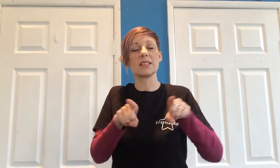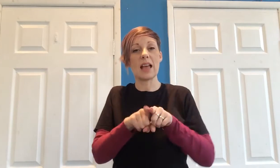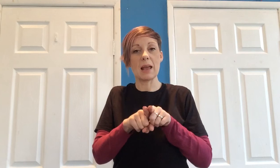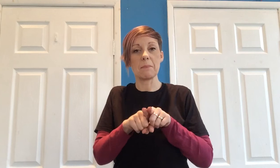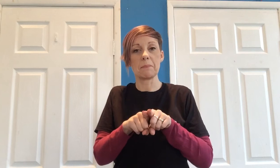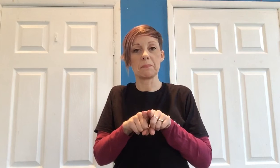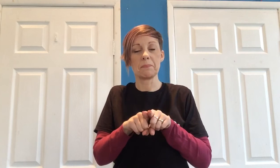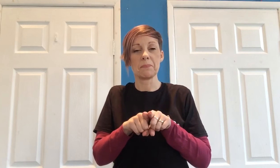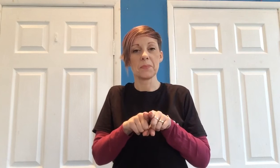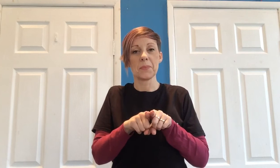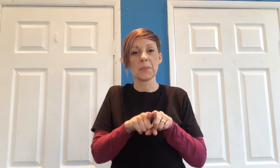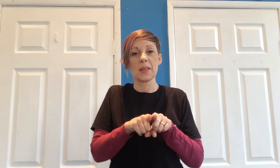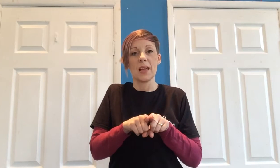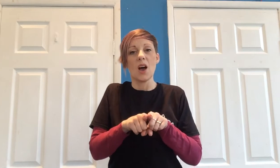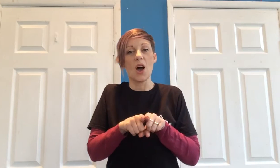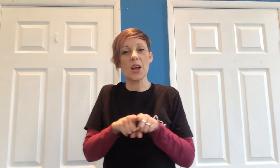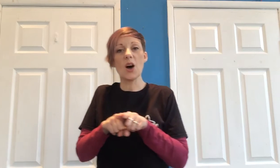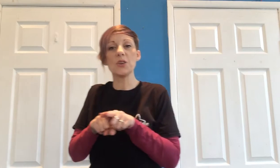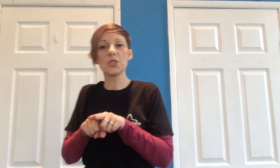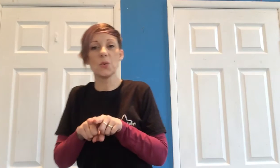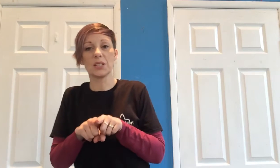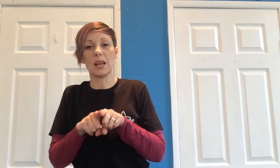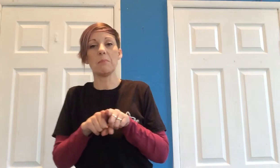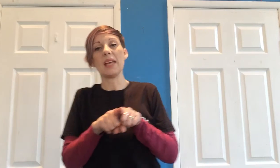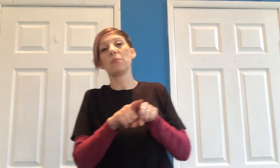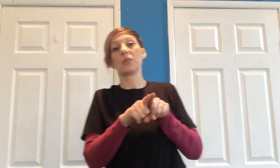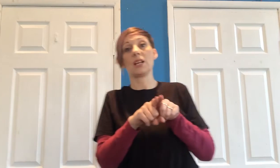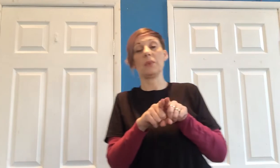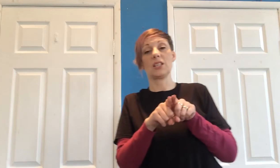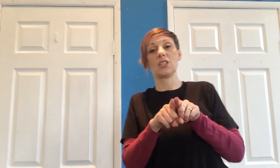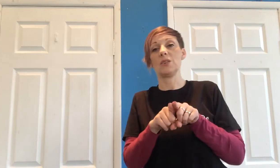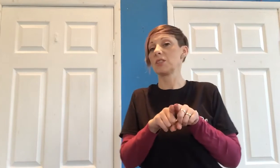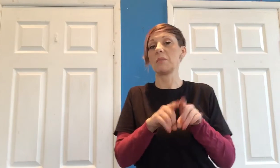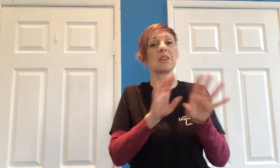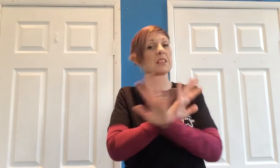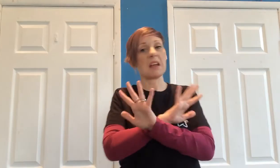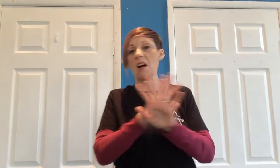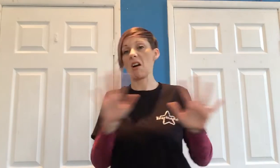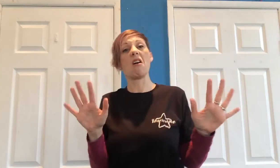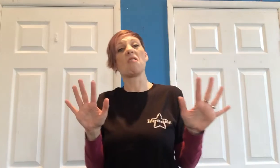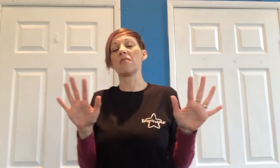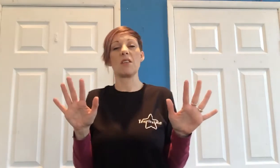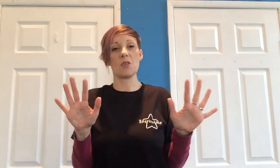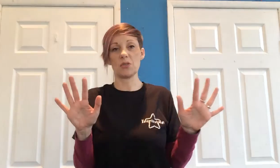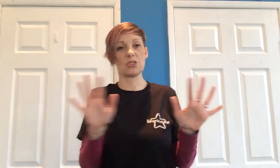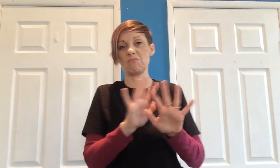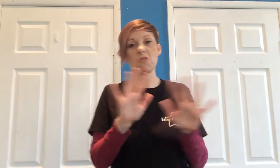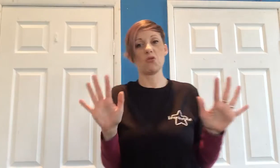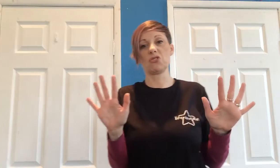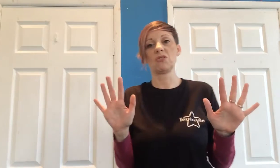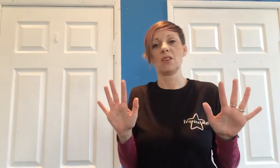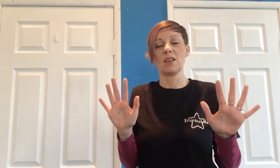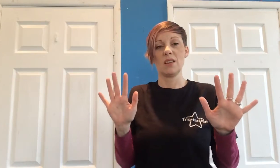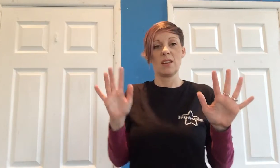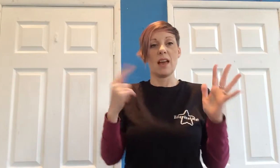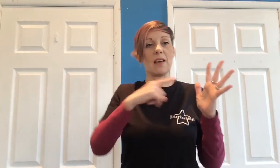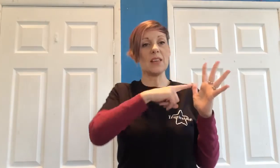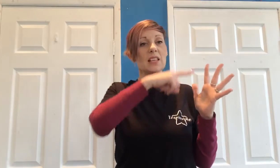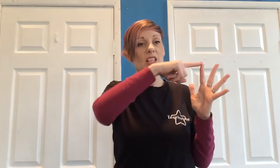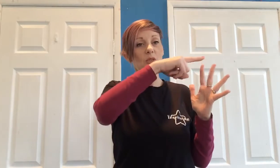same I can't do what ten people tell me to do so I'm going to say I can't I'm not not and these are